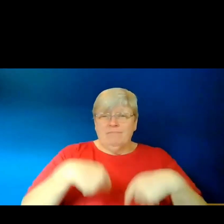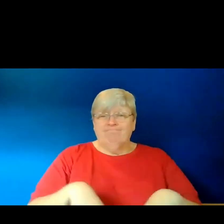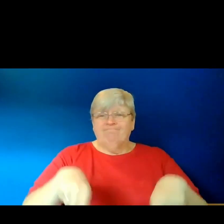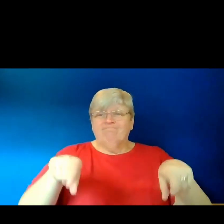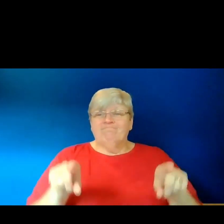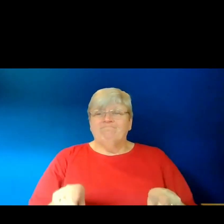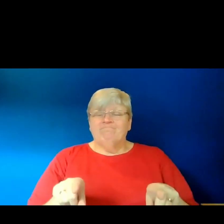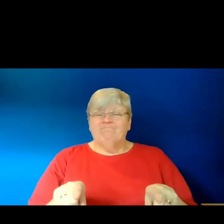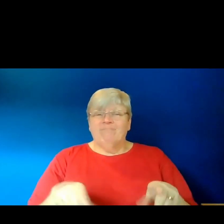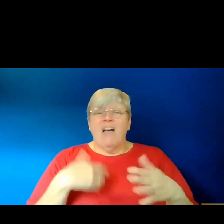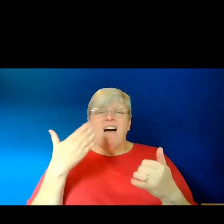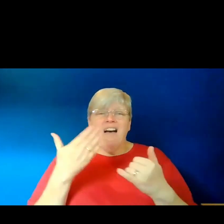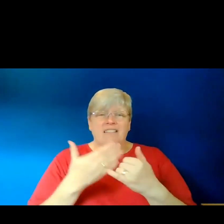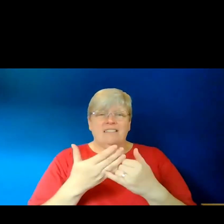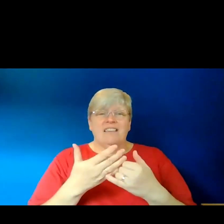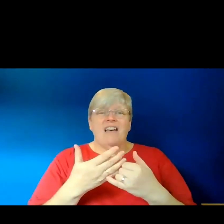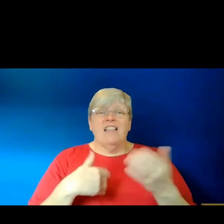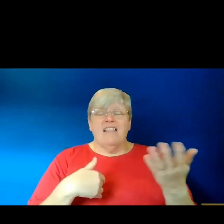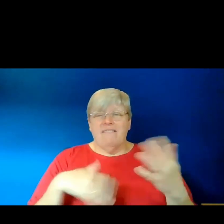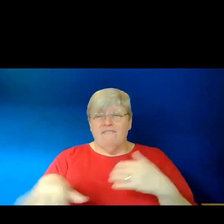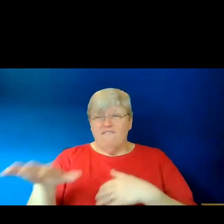until the field is full.